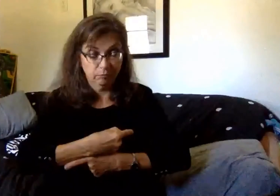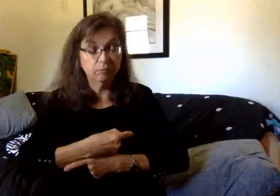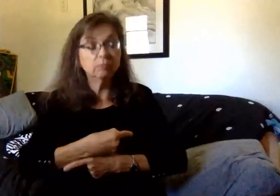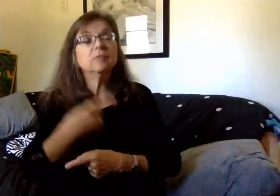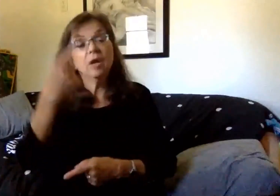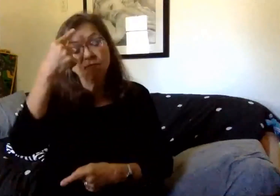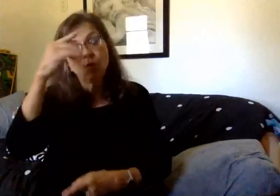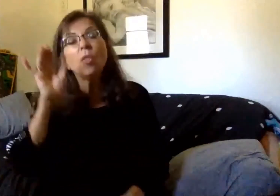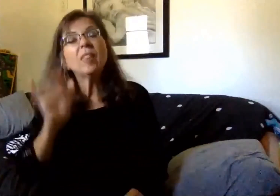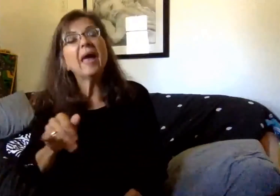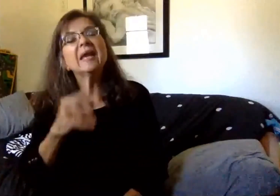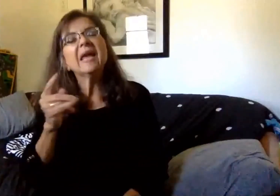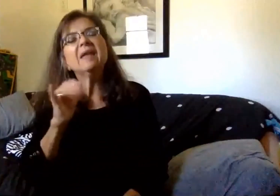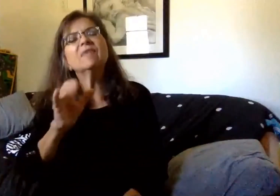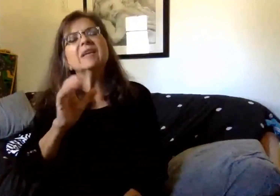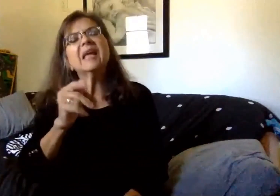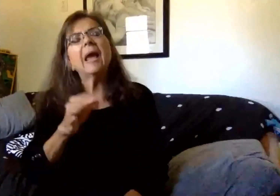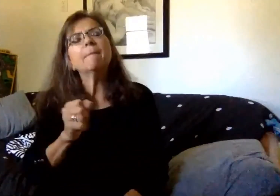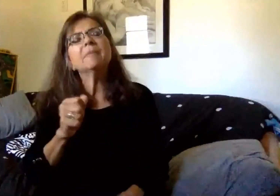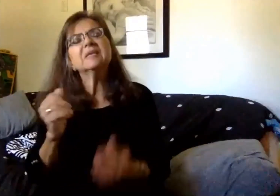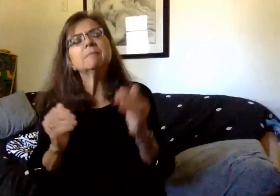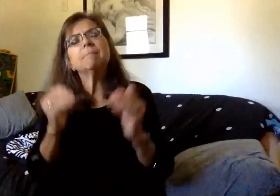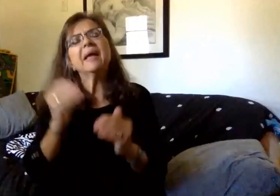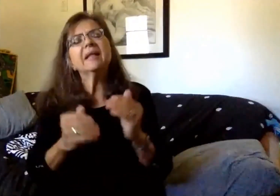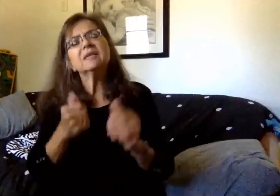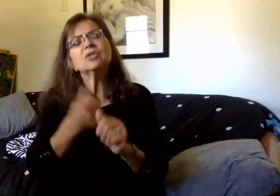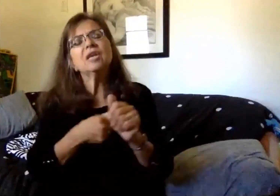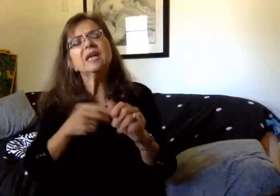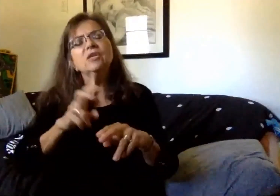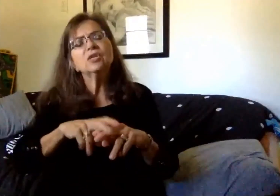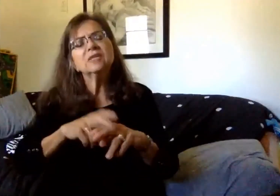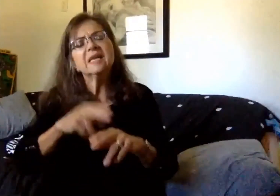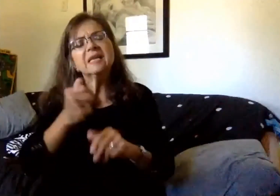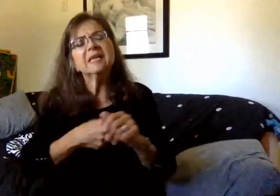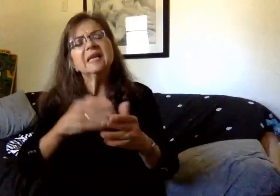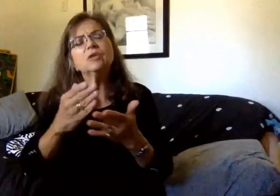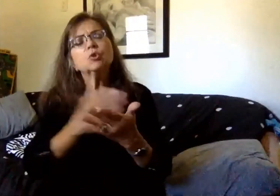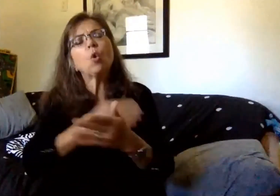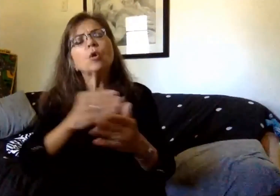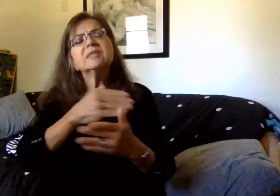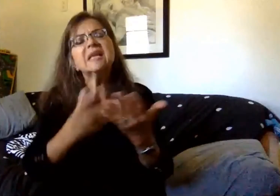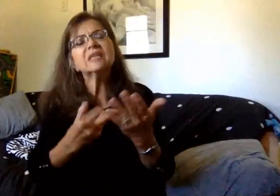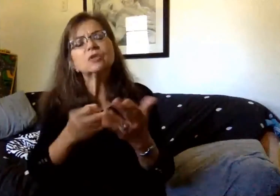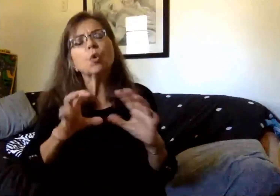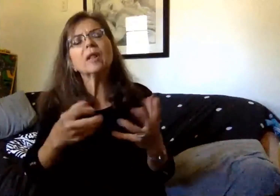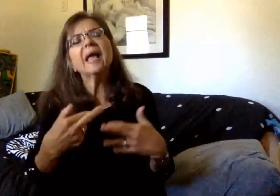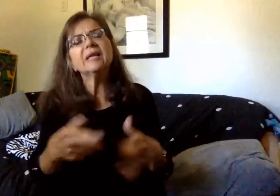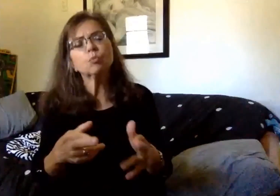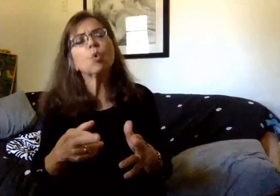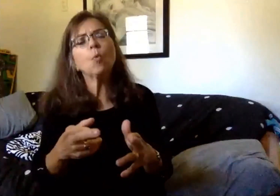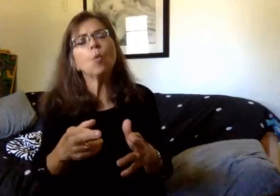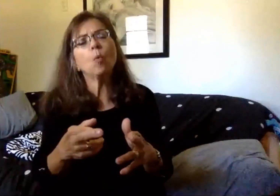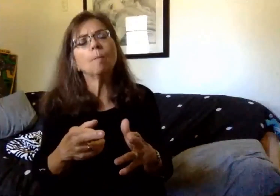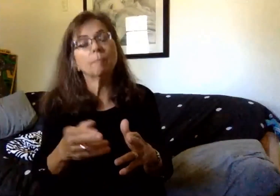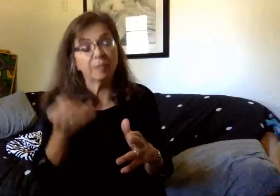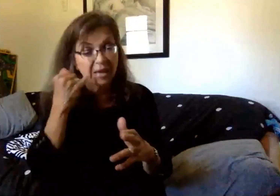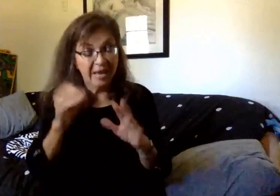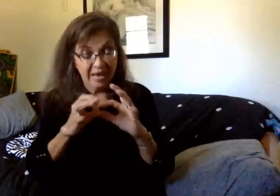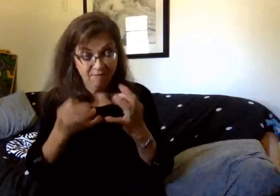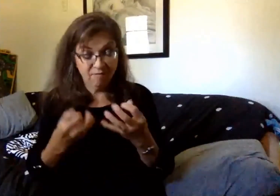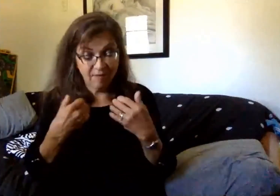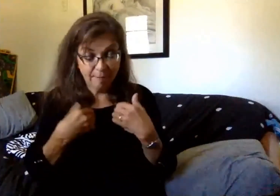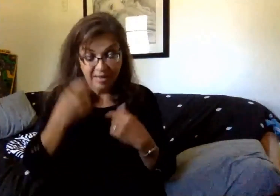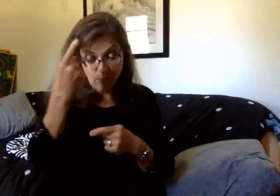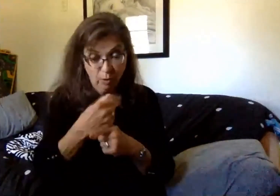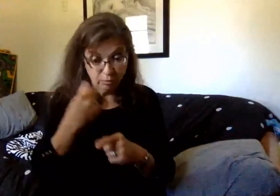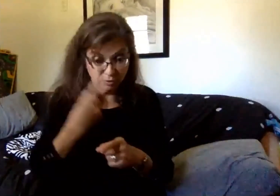this, Infinite Campus balanced each seat in each course section or classroom. And if a family had siblings in multiple